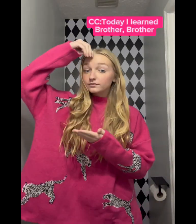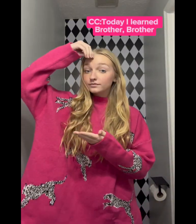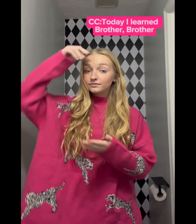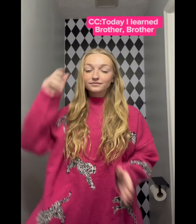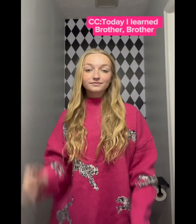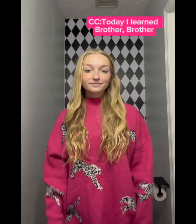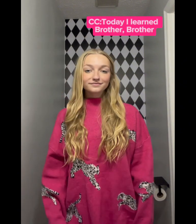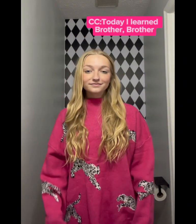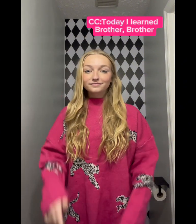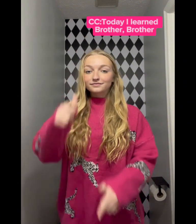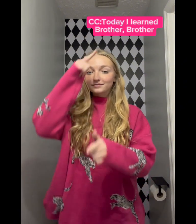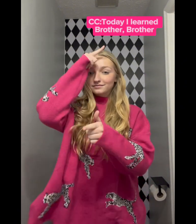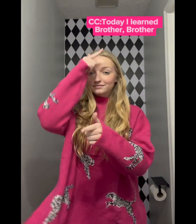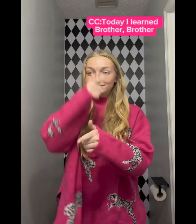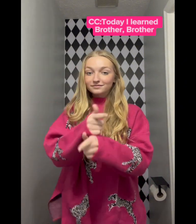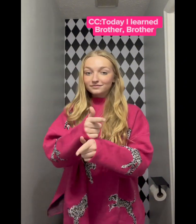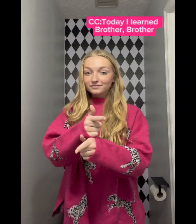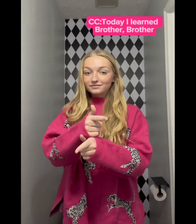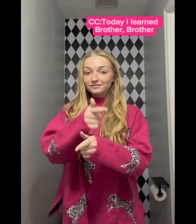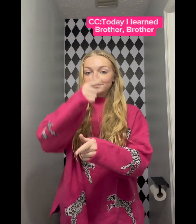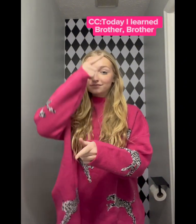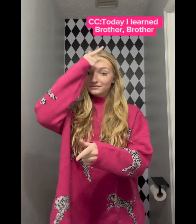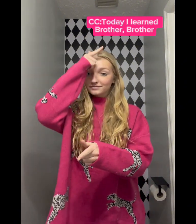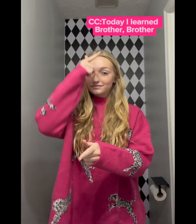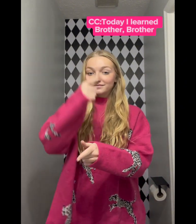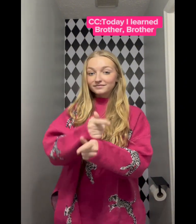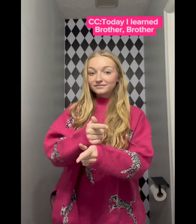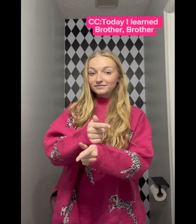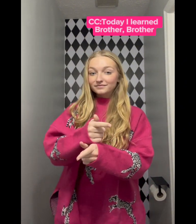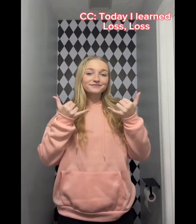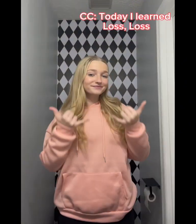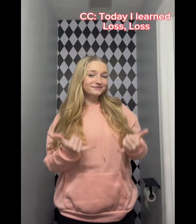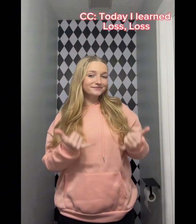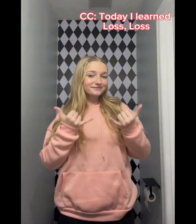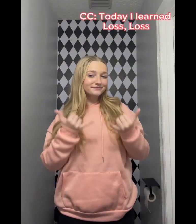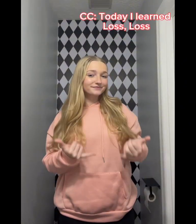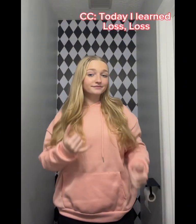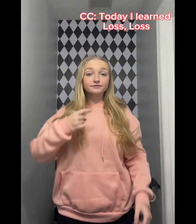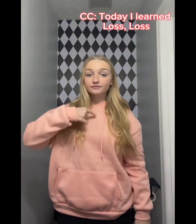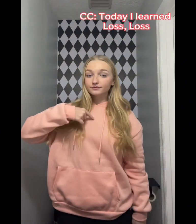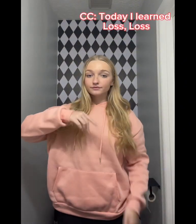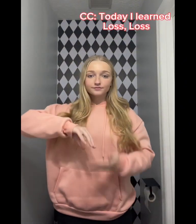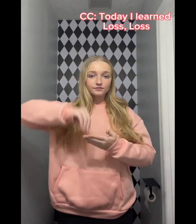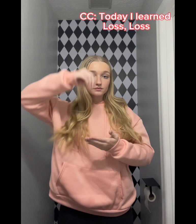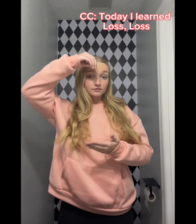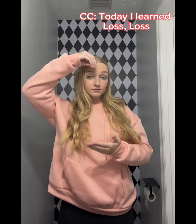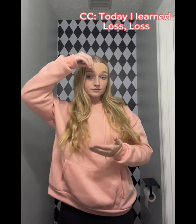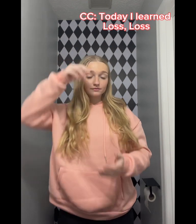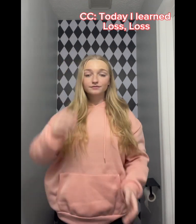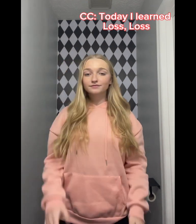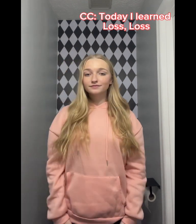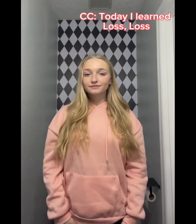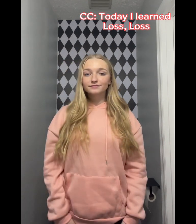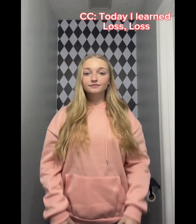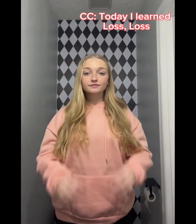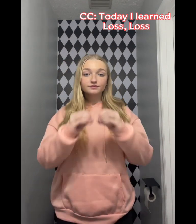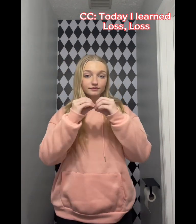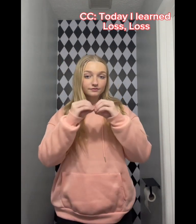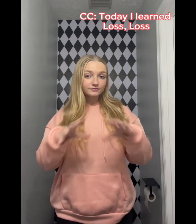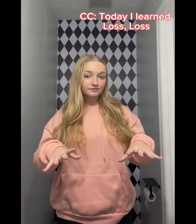Brother Today I learned Loss